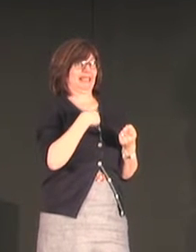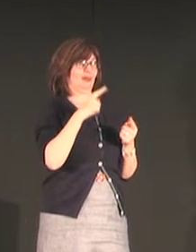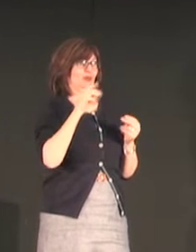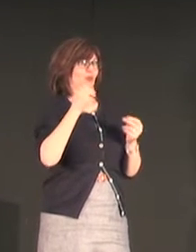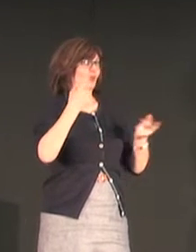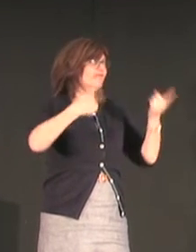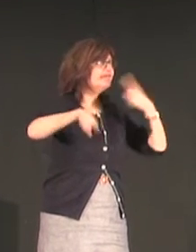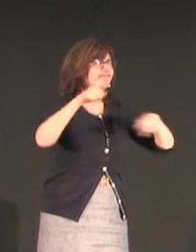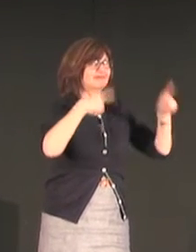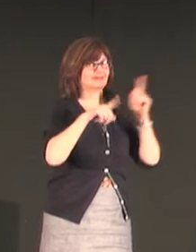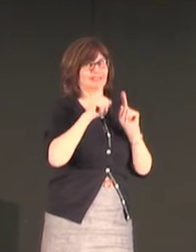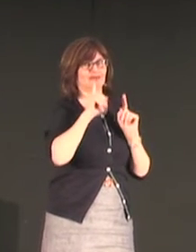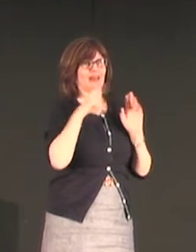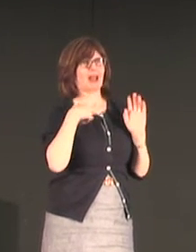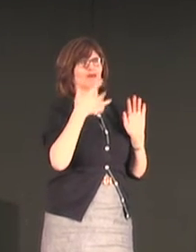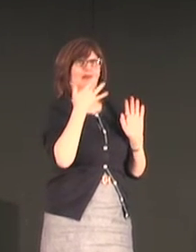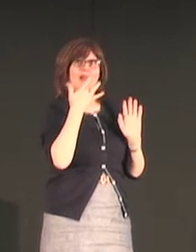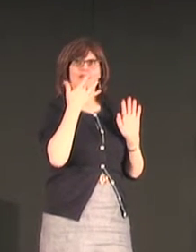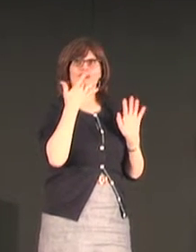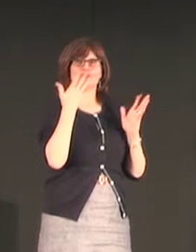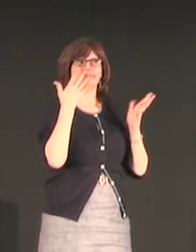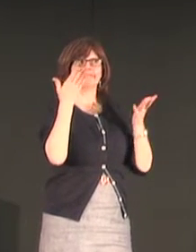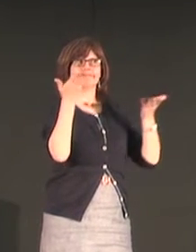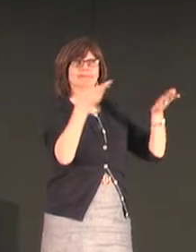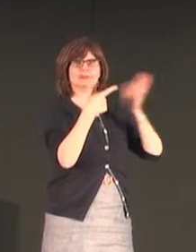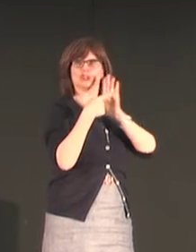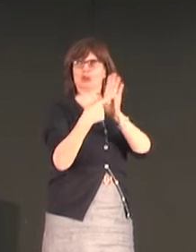believe that hearing people won't be able to learn the Israeli sign language